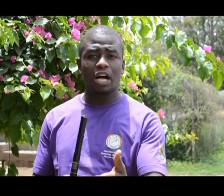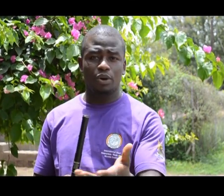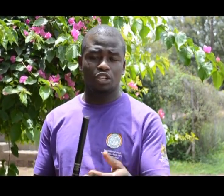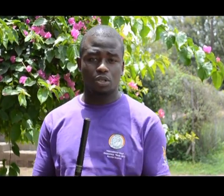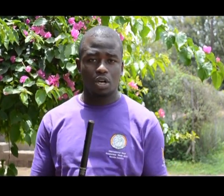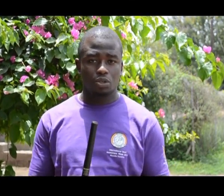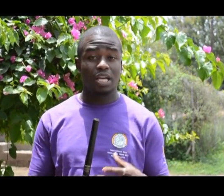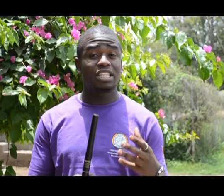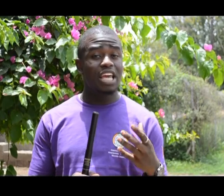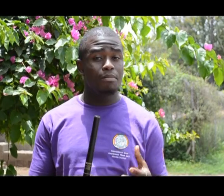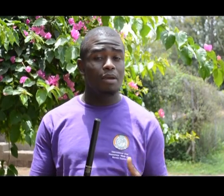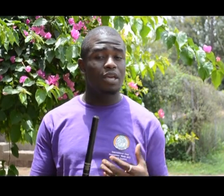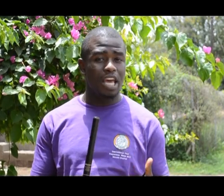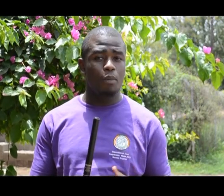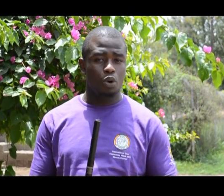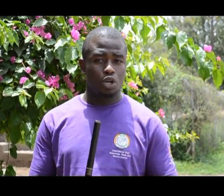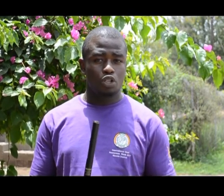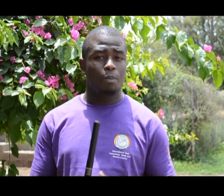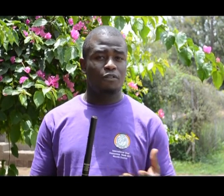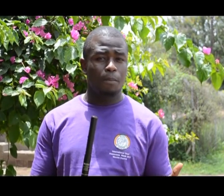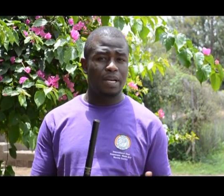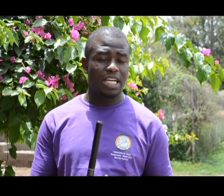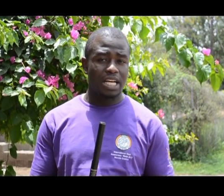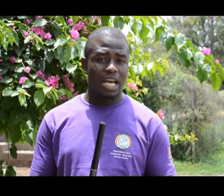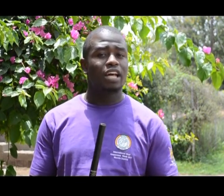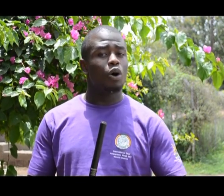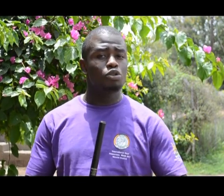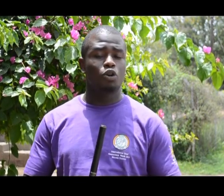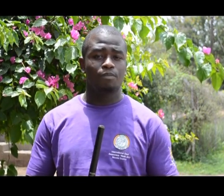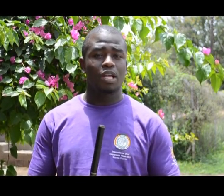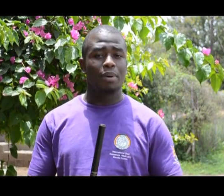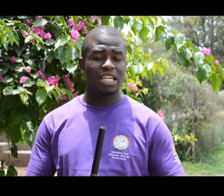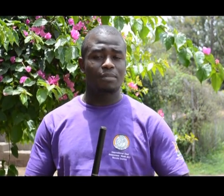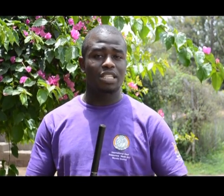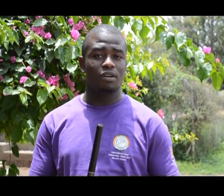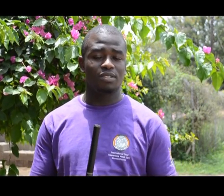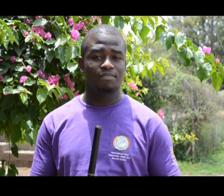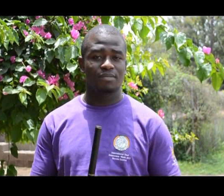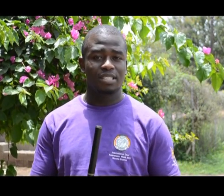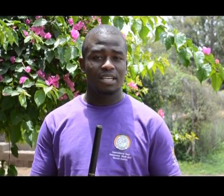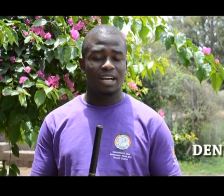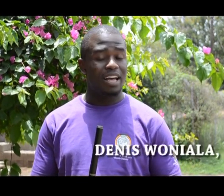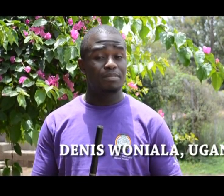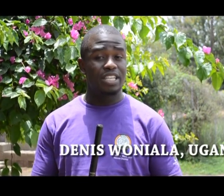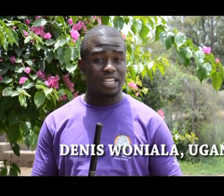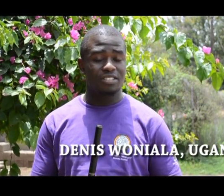allocation so that they may be able to perform better and also better themselves. I am Dennis